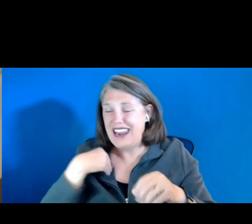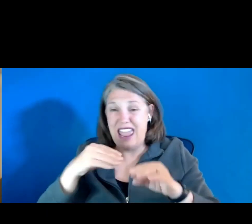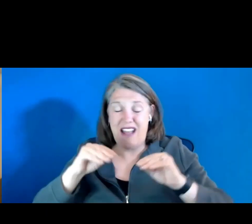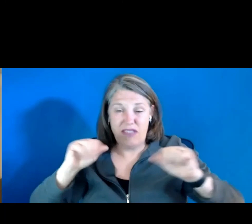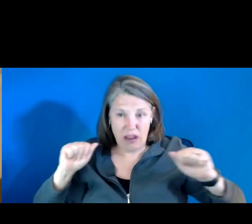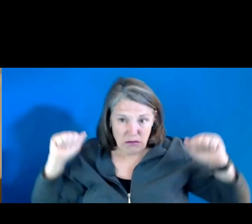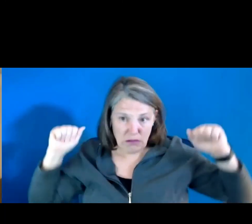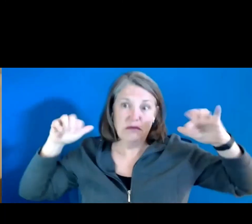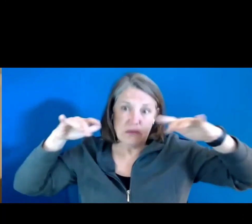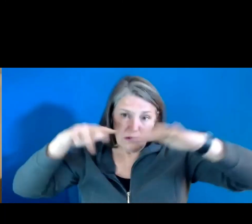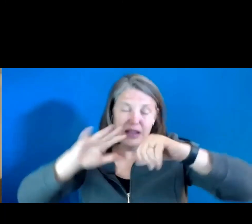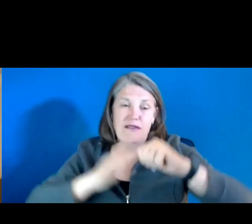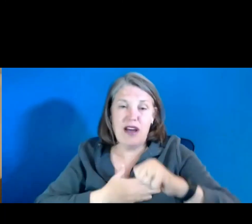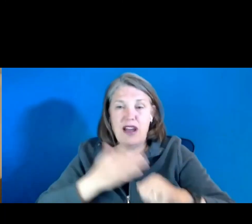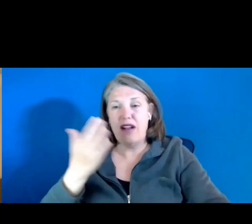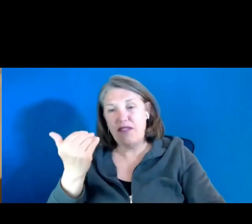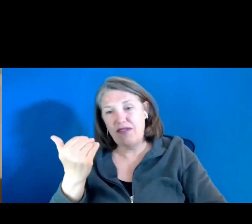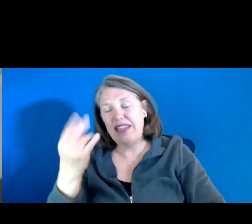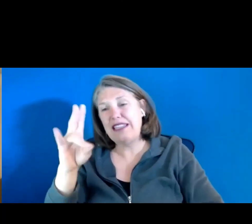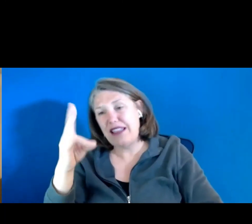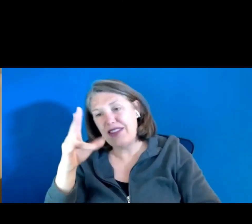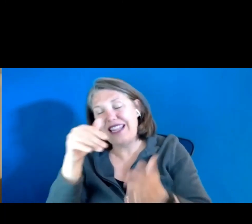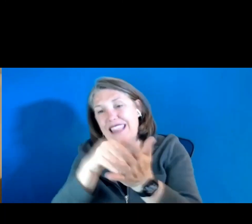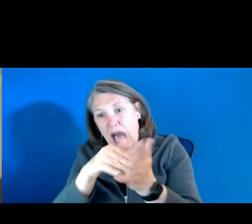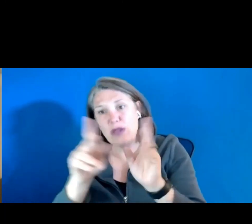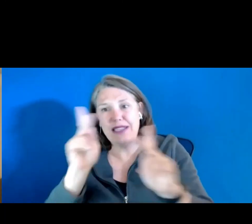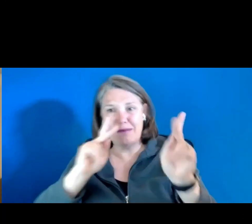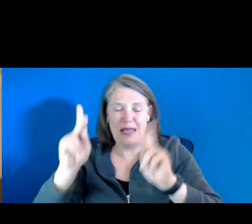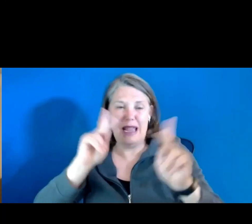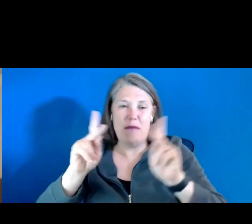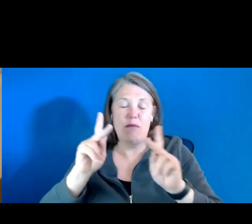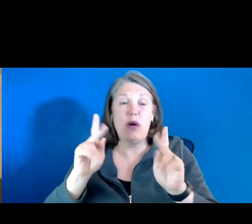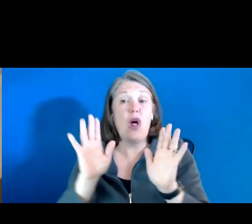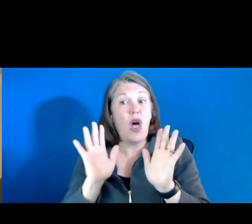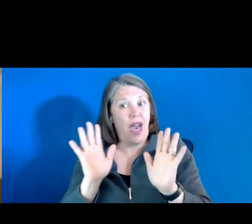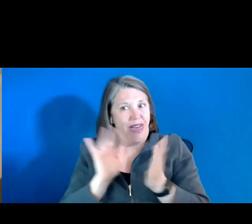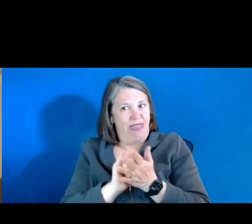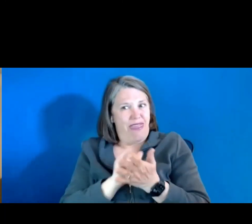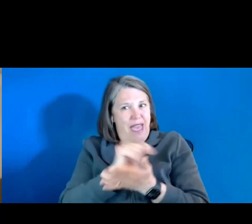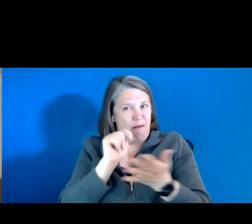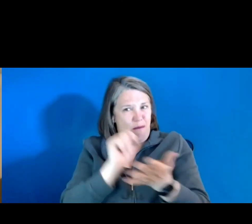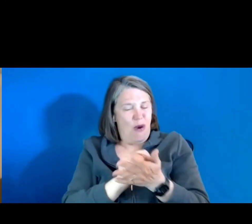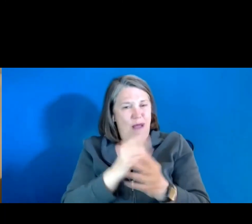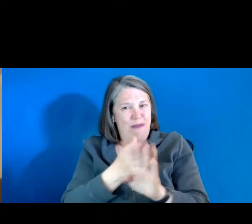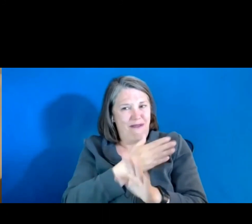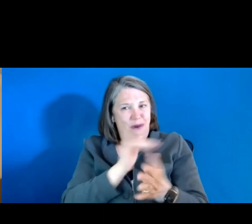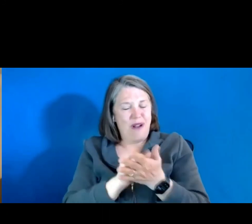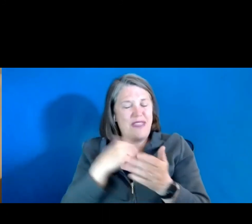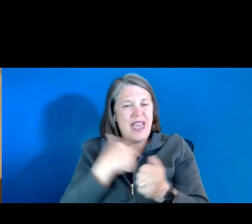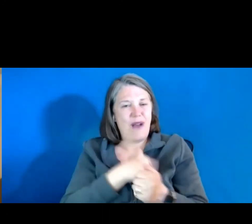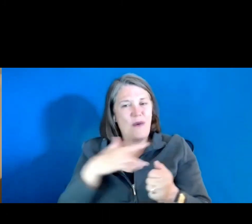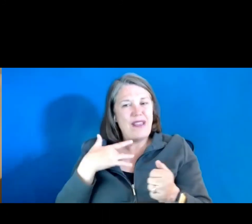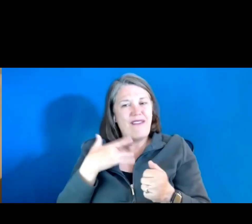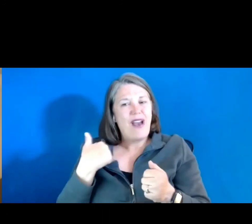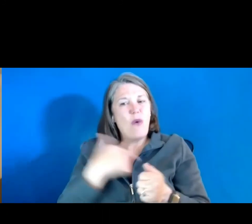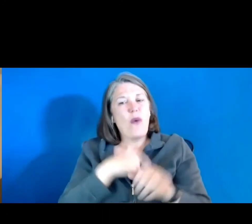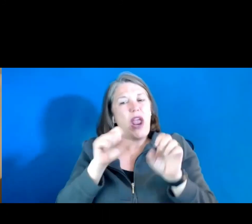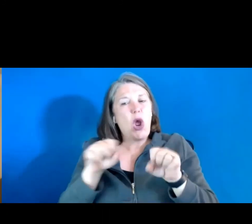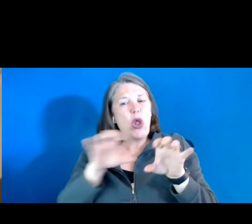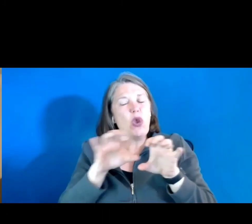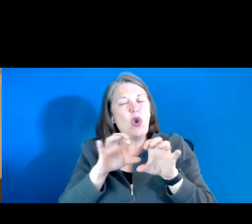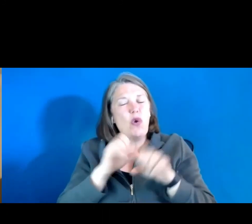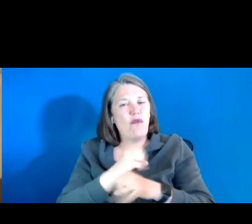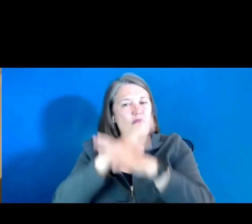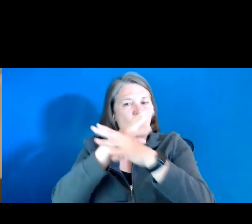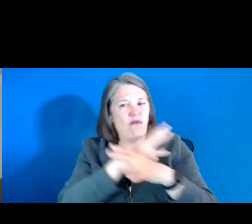our 15 or 17,000 attendees. At that point, before that, we thought we could do this virtually, but as the